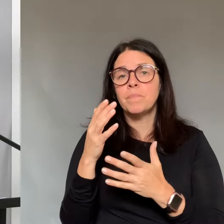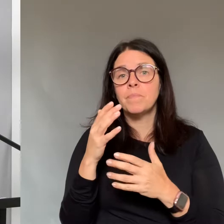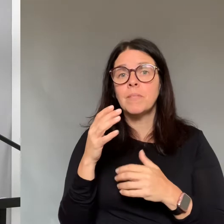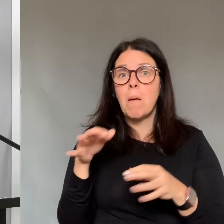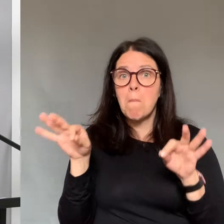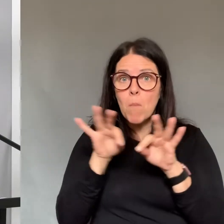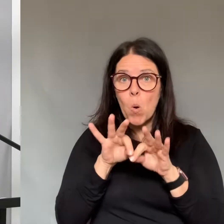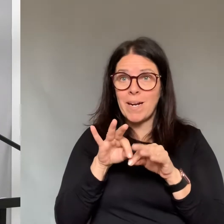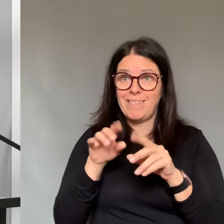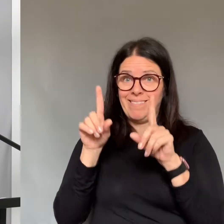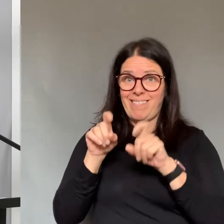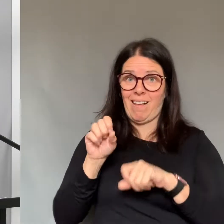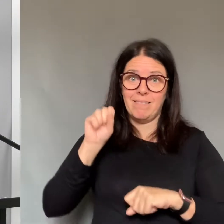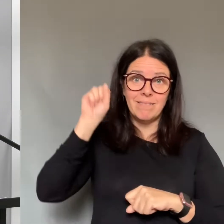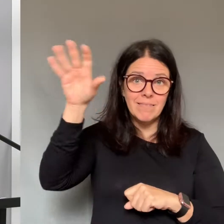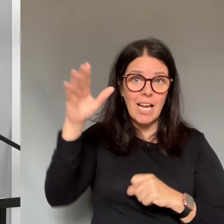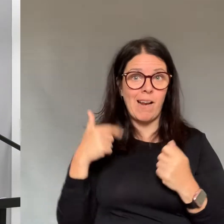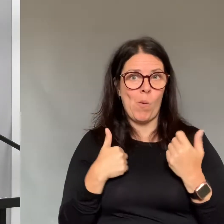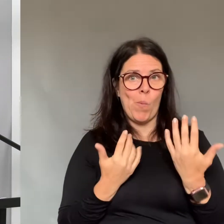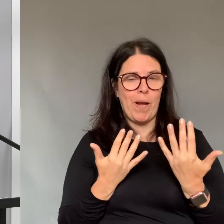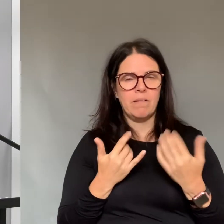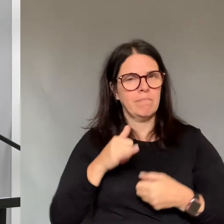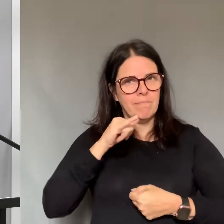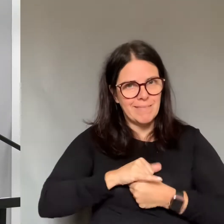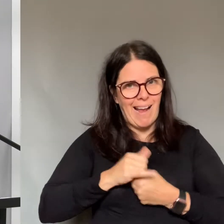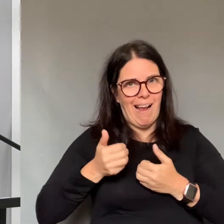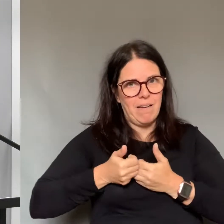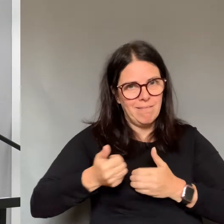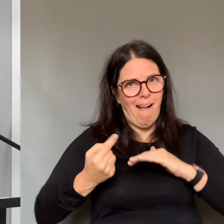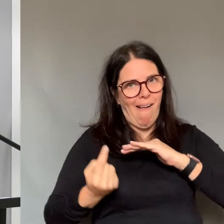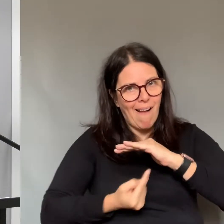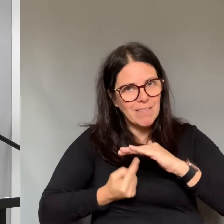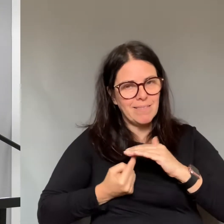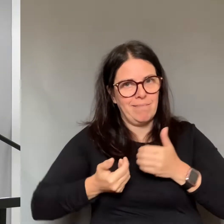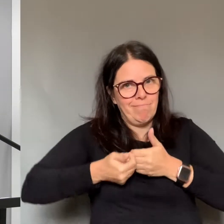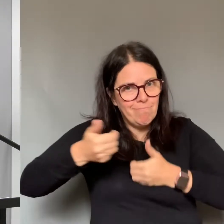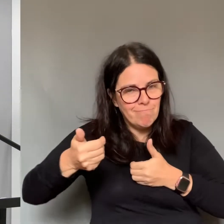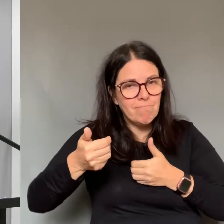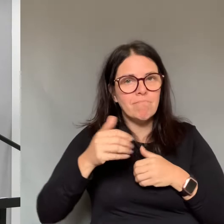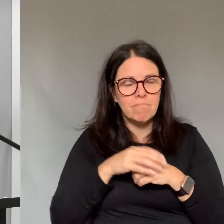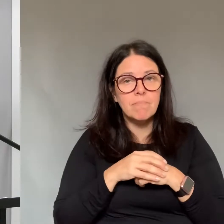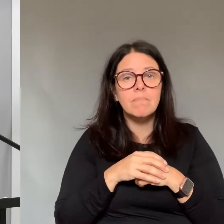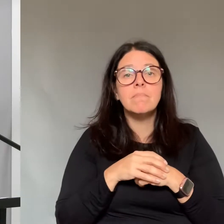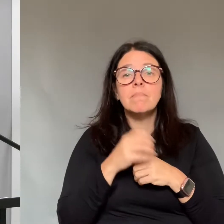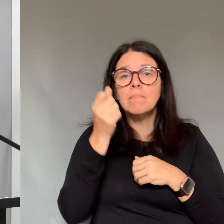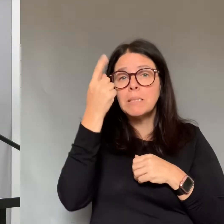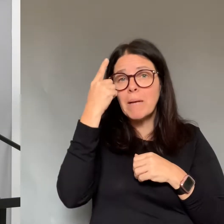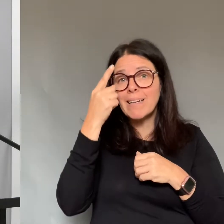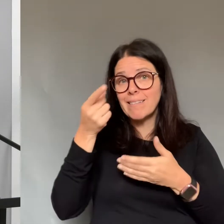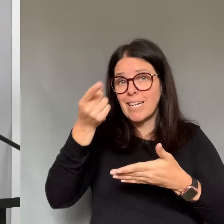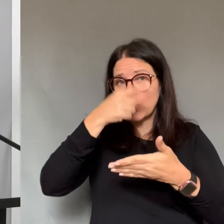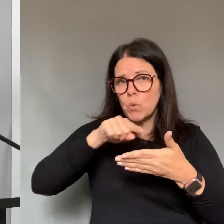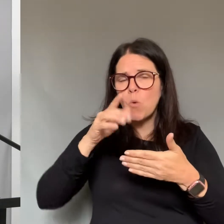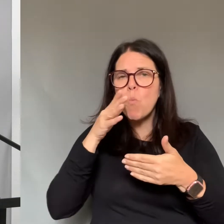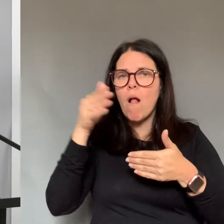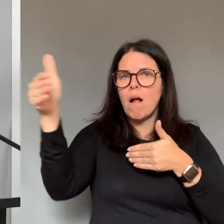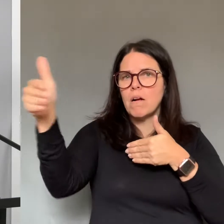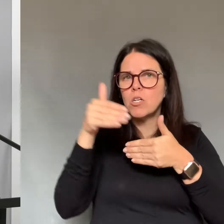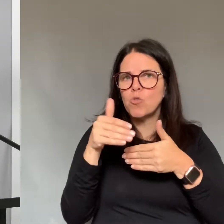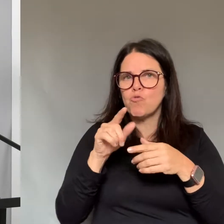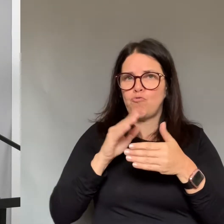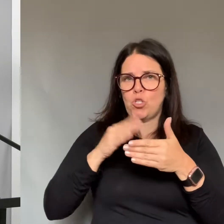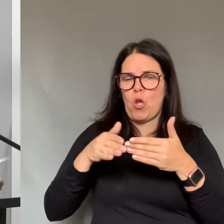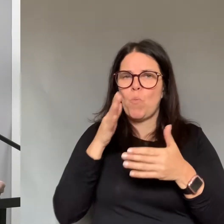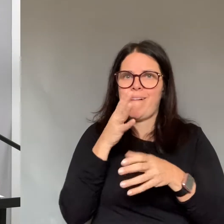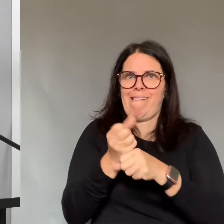It is anticipated that wait times for results will decrease next week with the addition of the Public Health Lab in London.